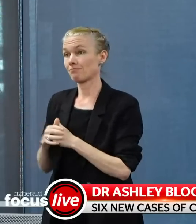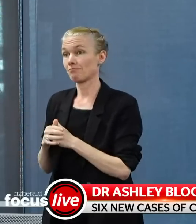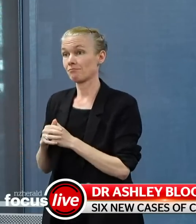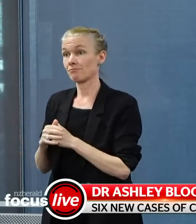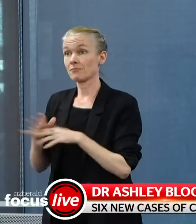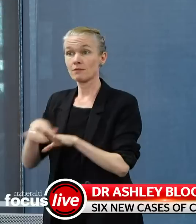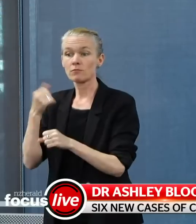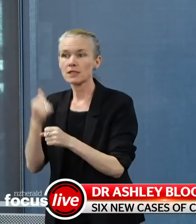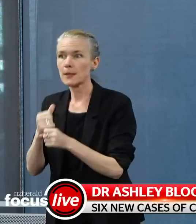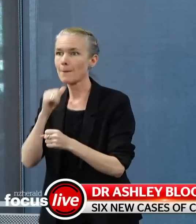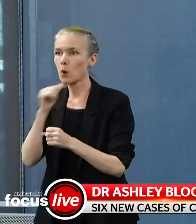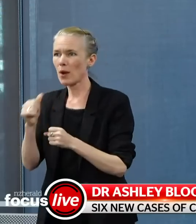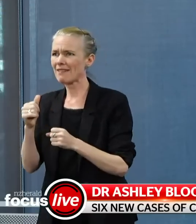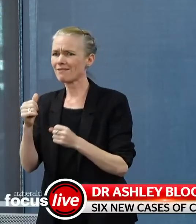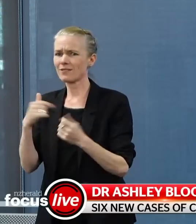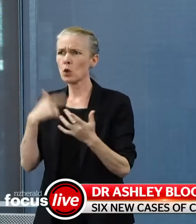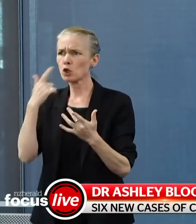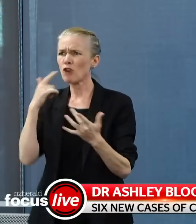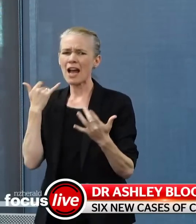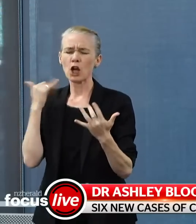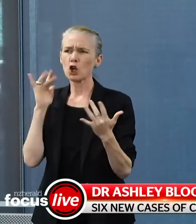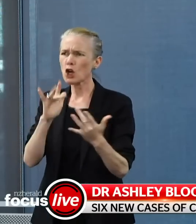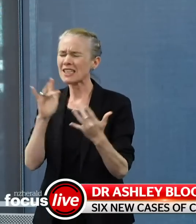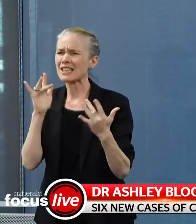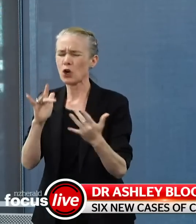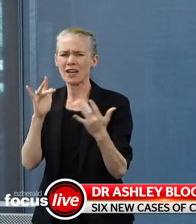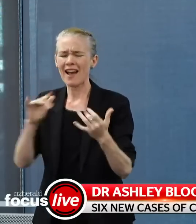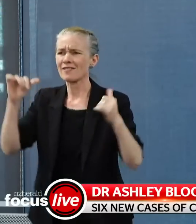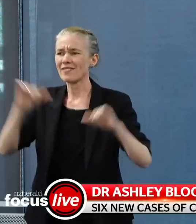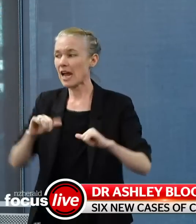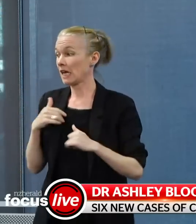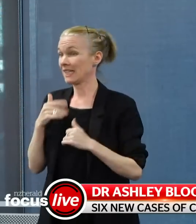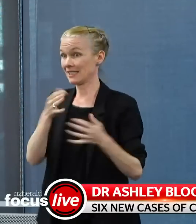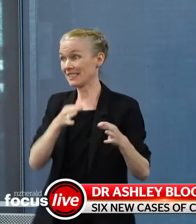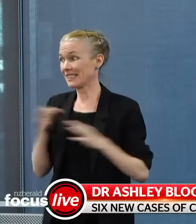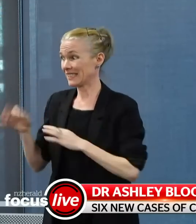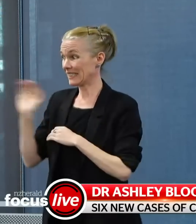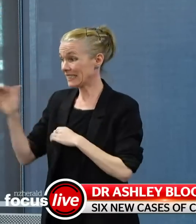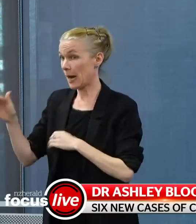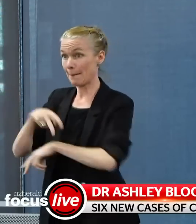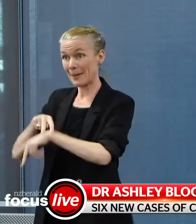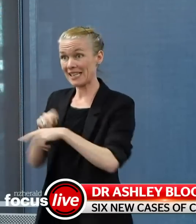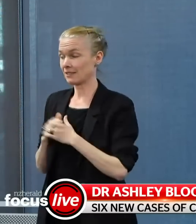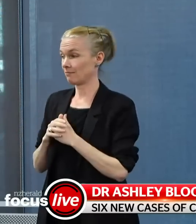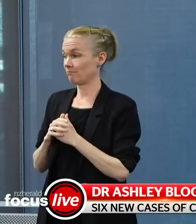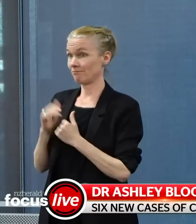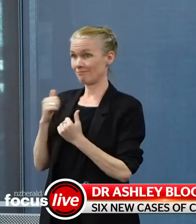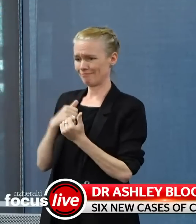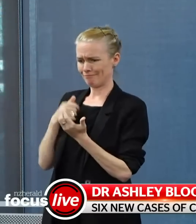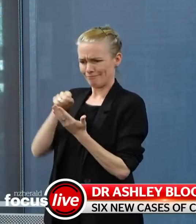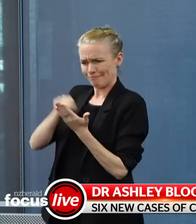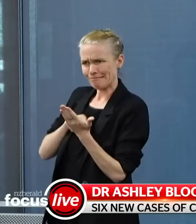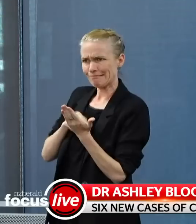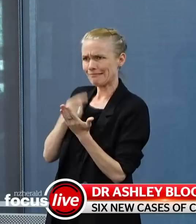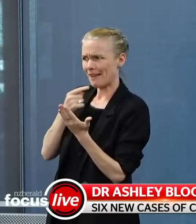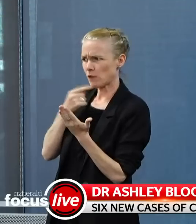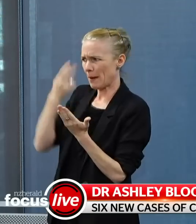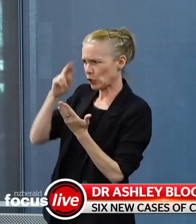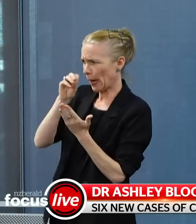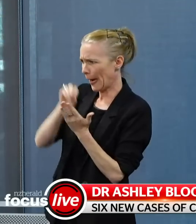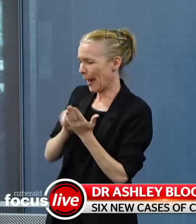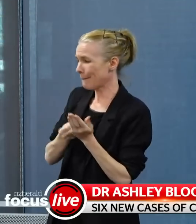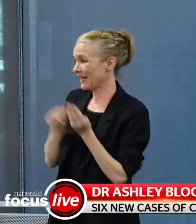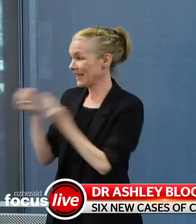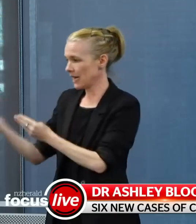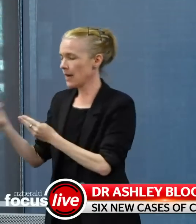contact details from someone, we use the police through our finding services, and we send them the details we have, and they, within a couple